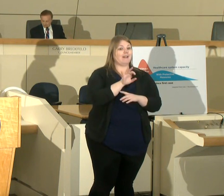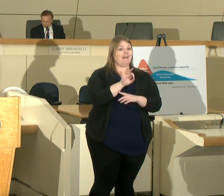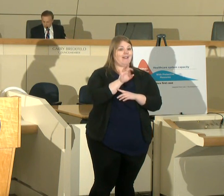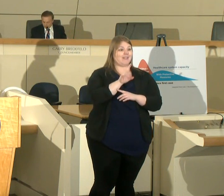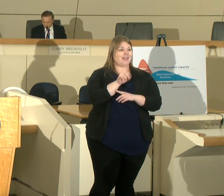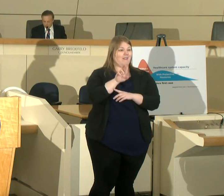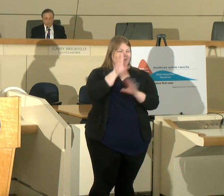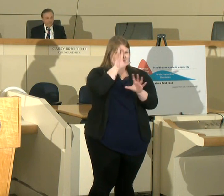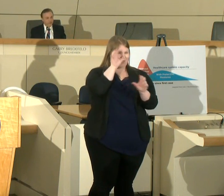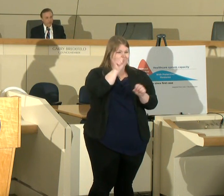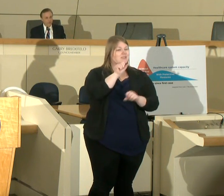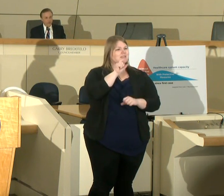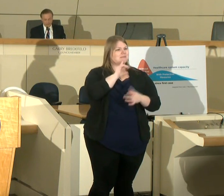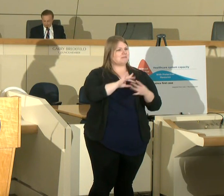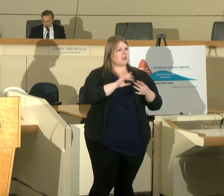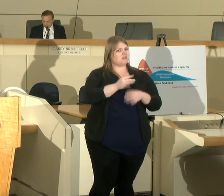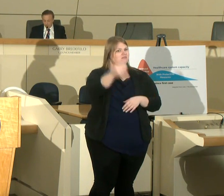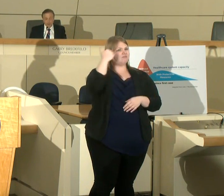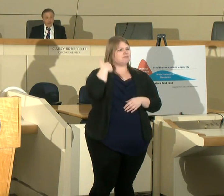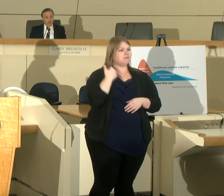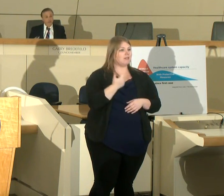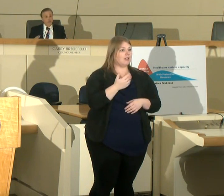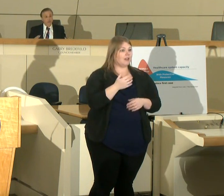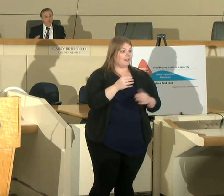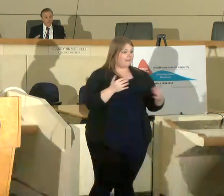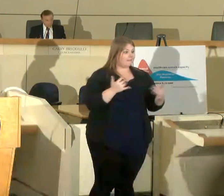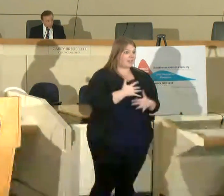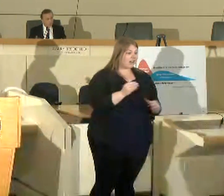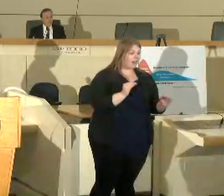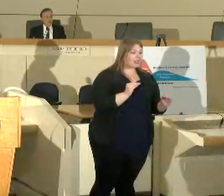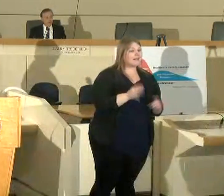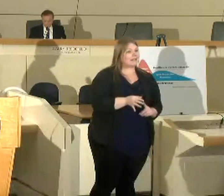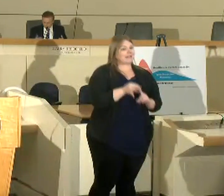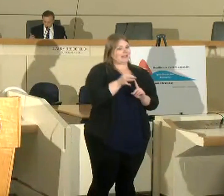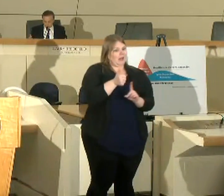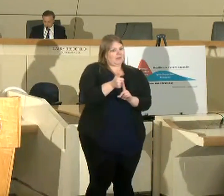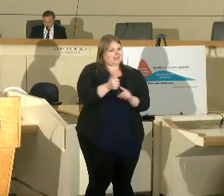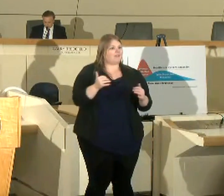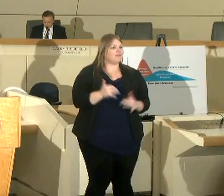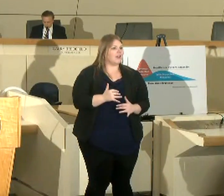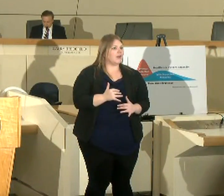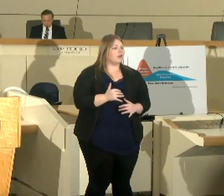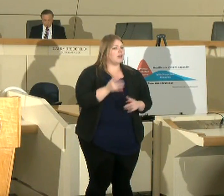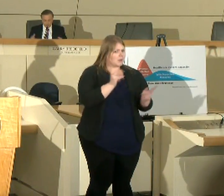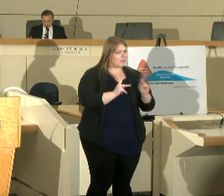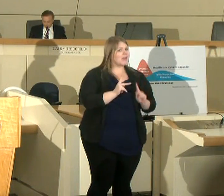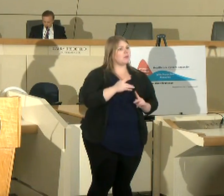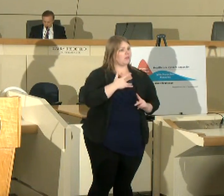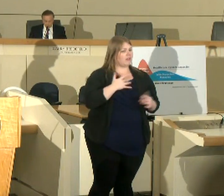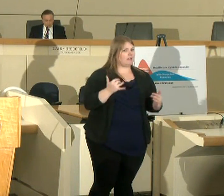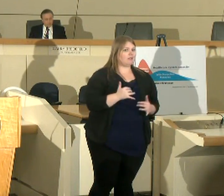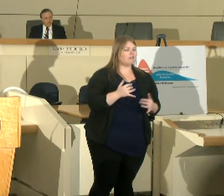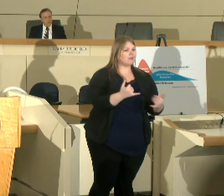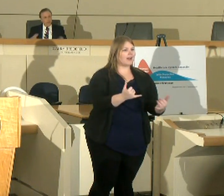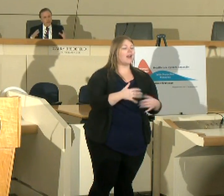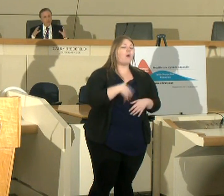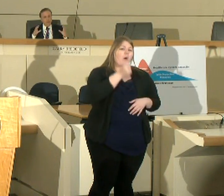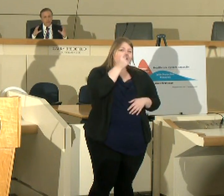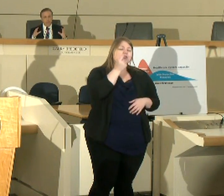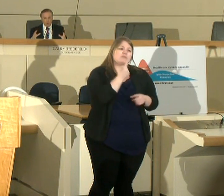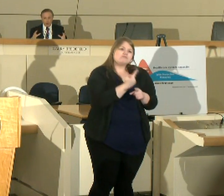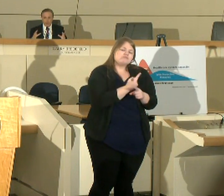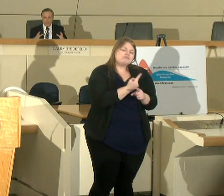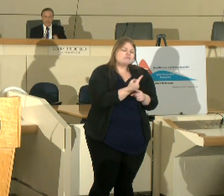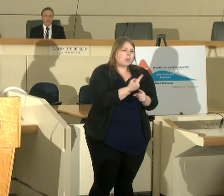we have nothing to fear but fear itself and people have been frightened rightfully so there hasn't been a lot of information